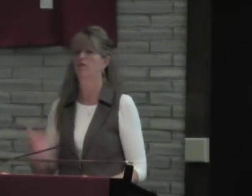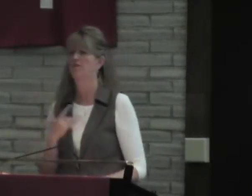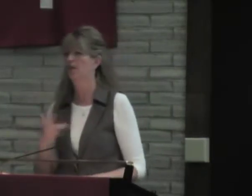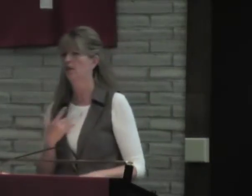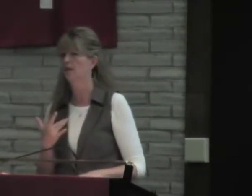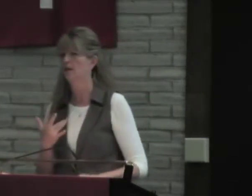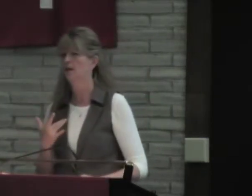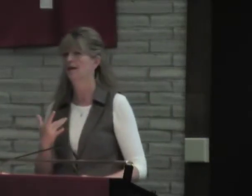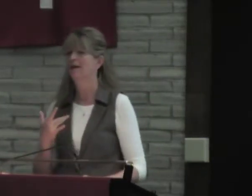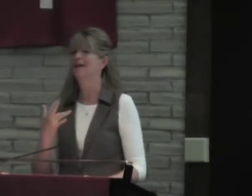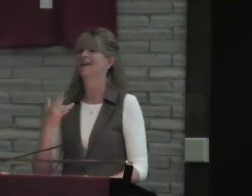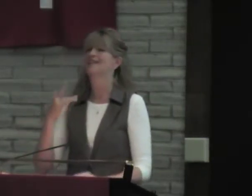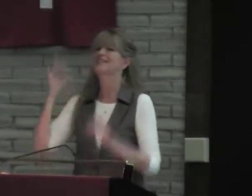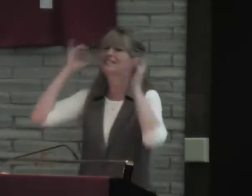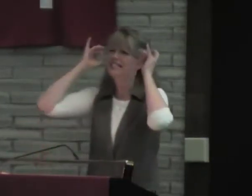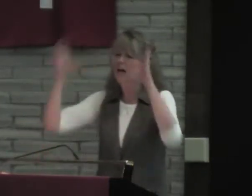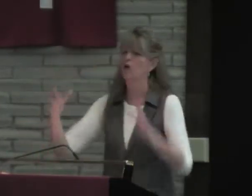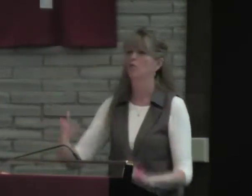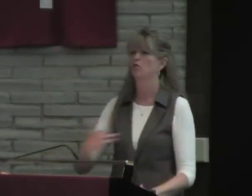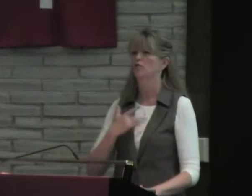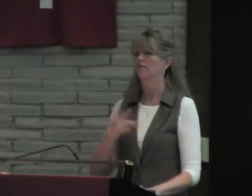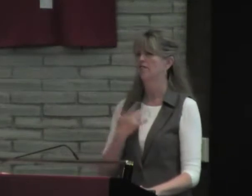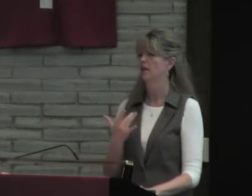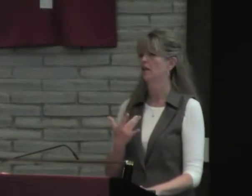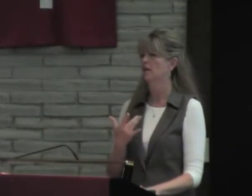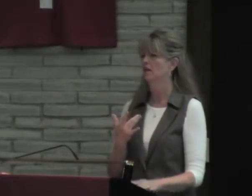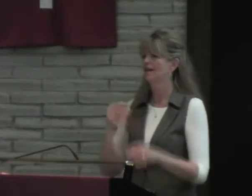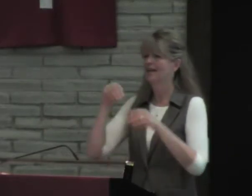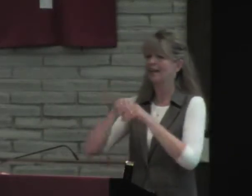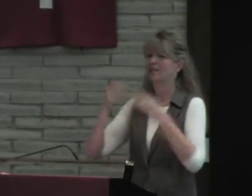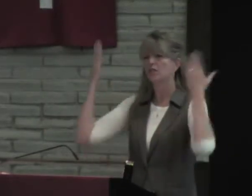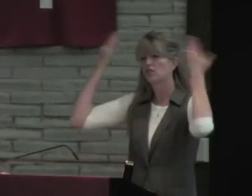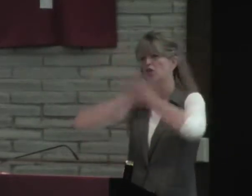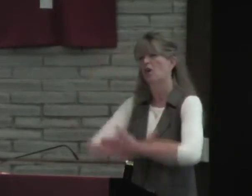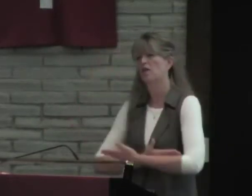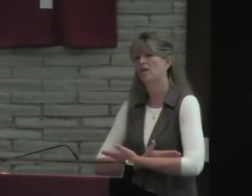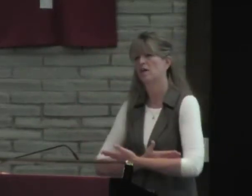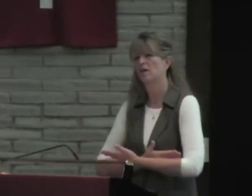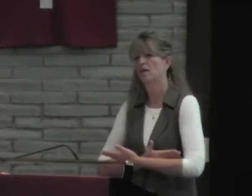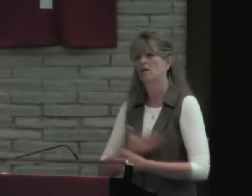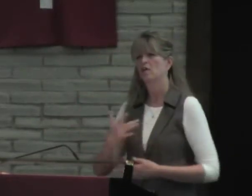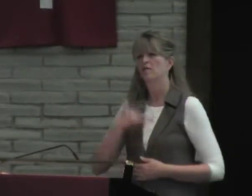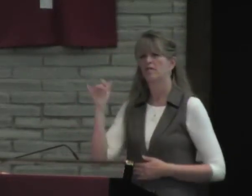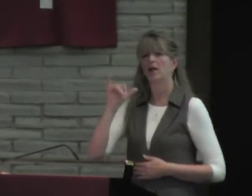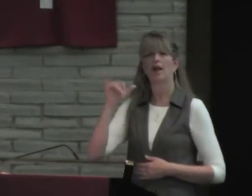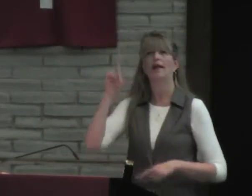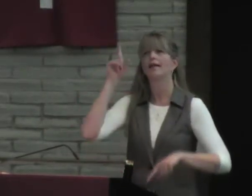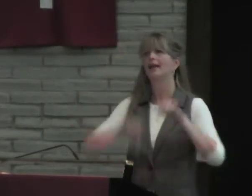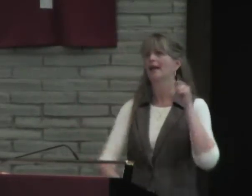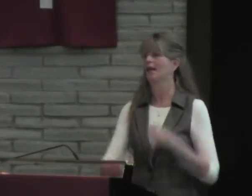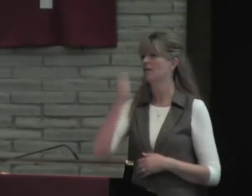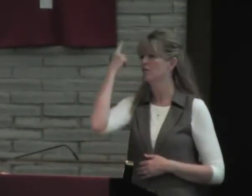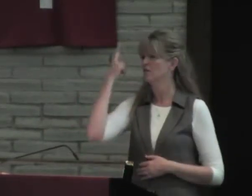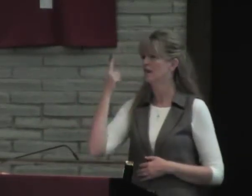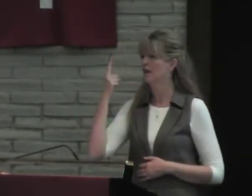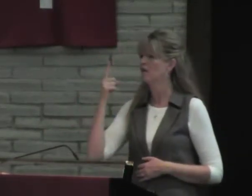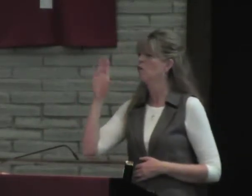It's a beautiful feeling. It's terrible to feel like you're in the dark, to feel like you can't